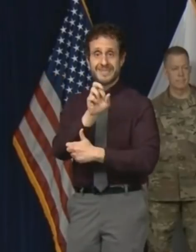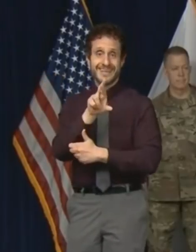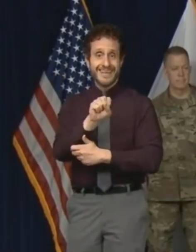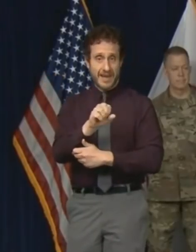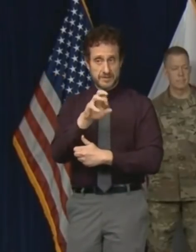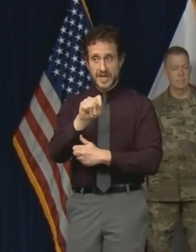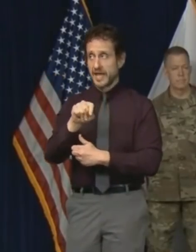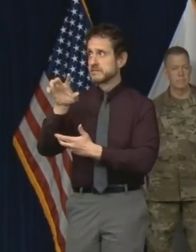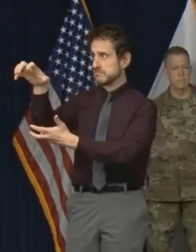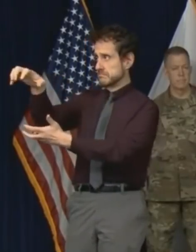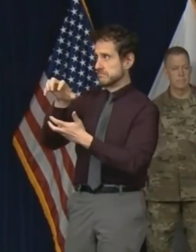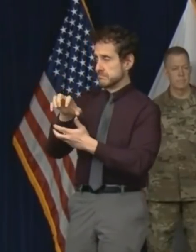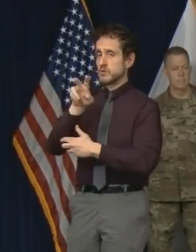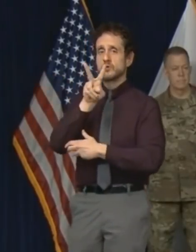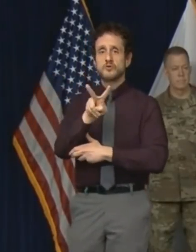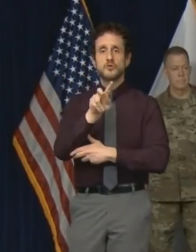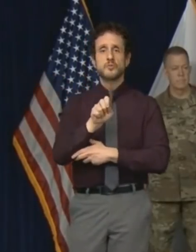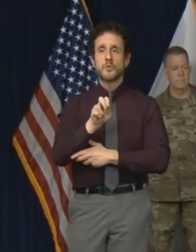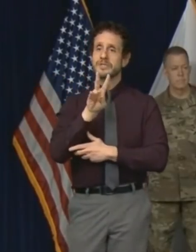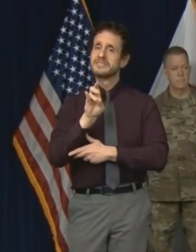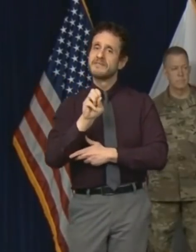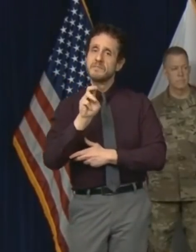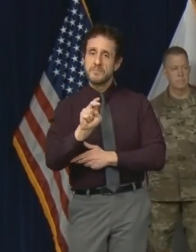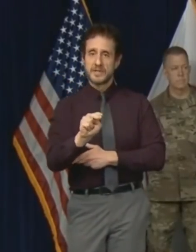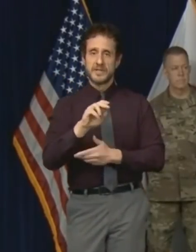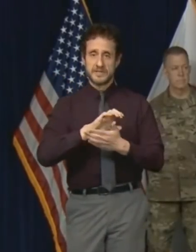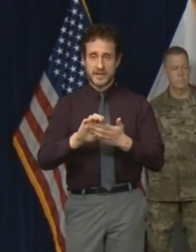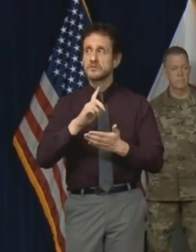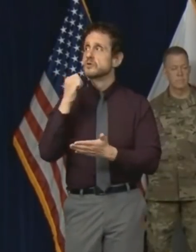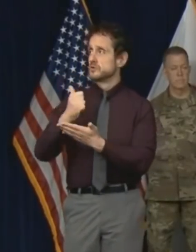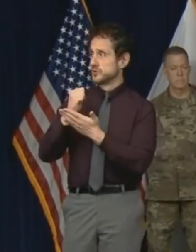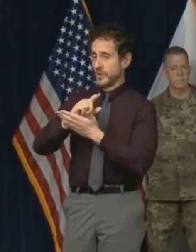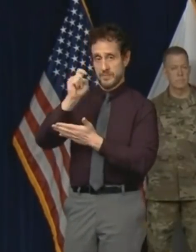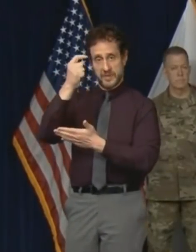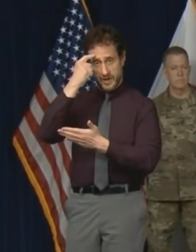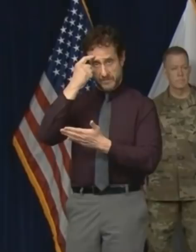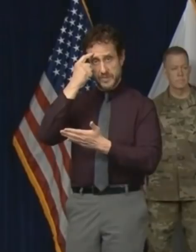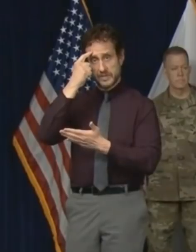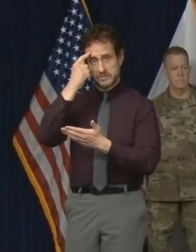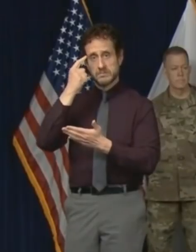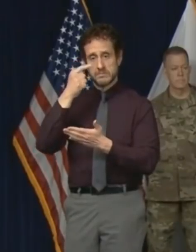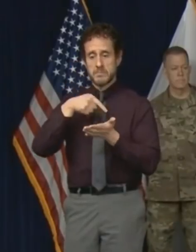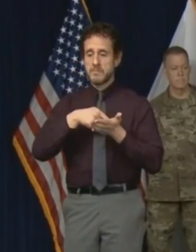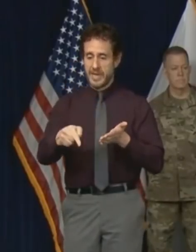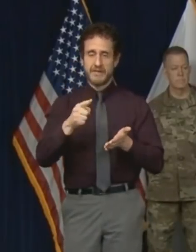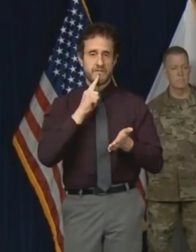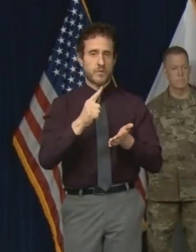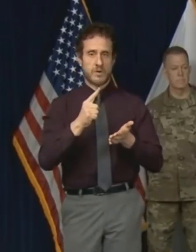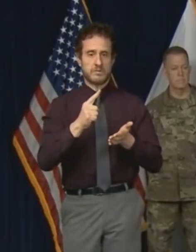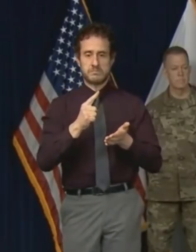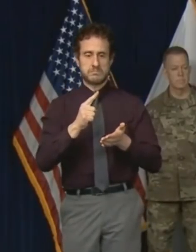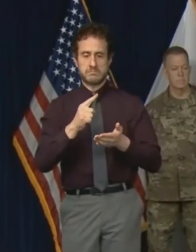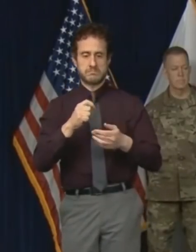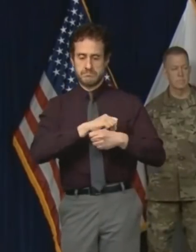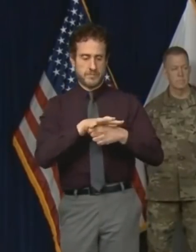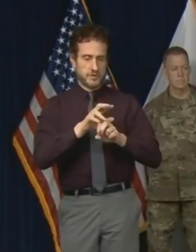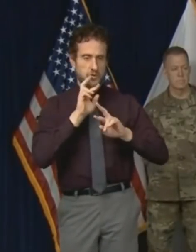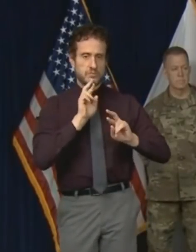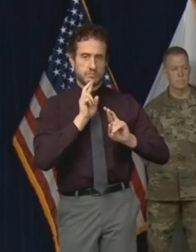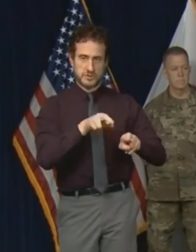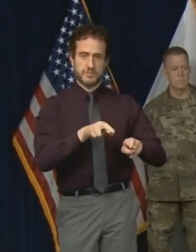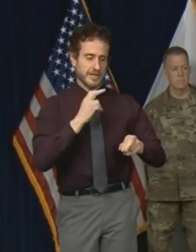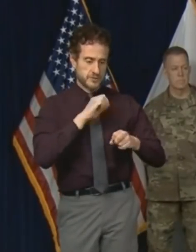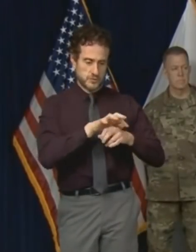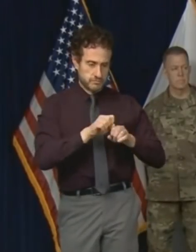2.7 billion dollars to cover state government expenditures in response to the pandemic. It